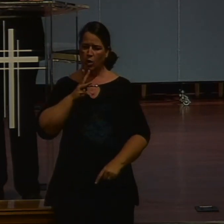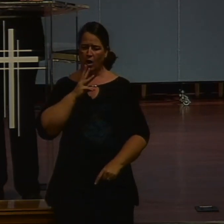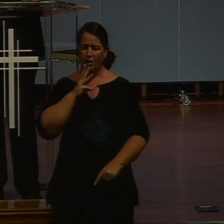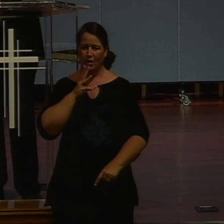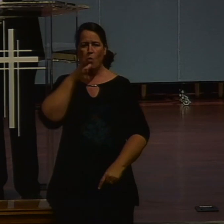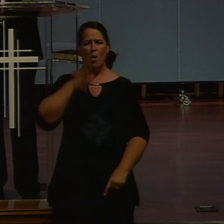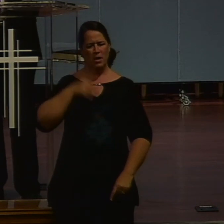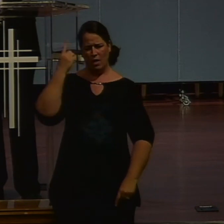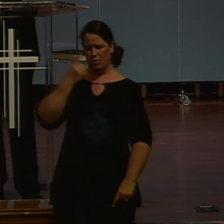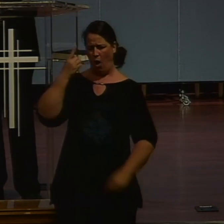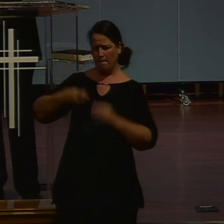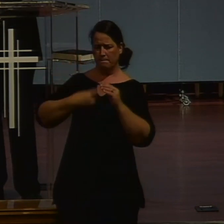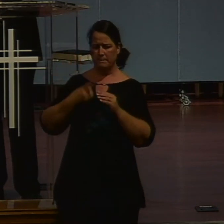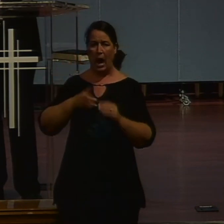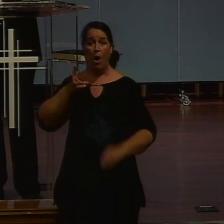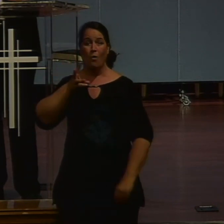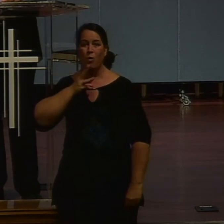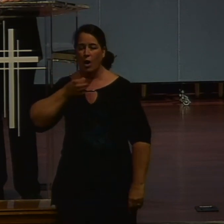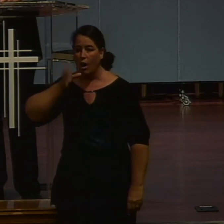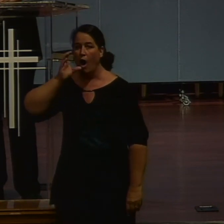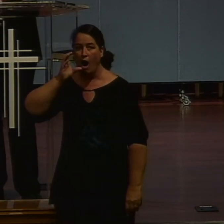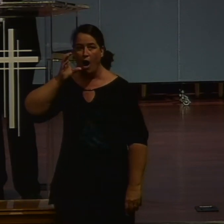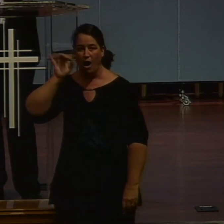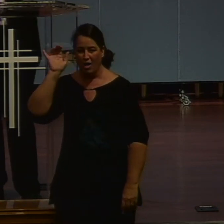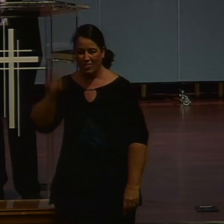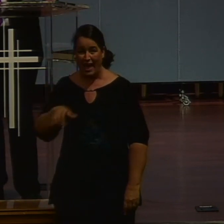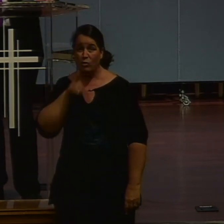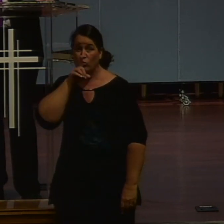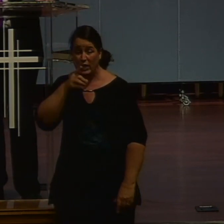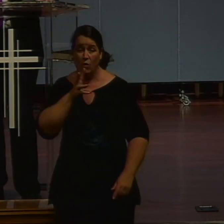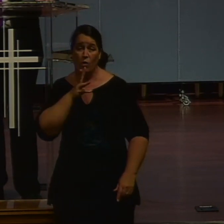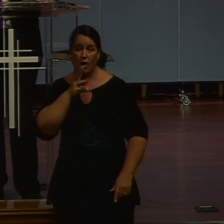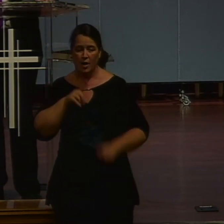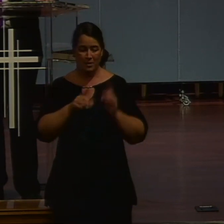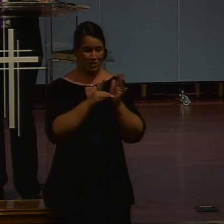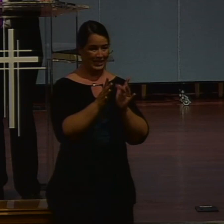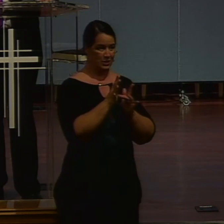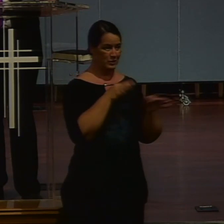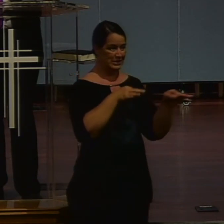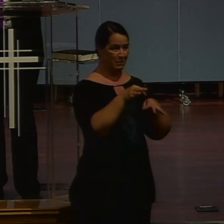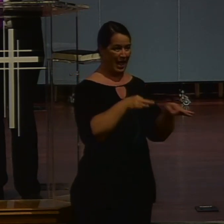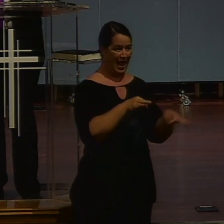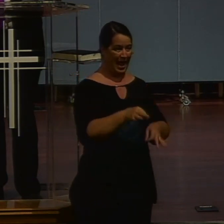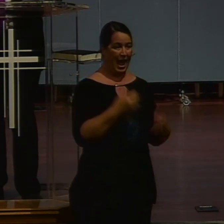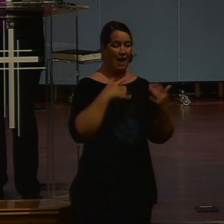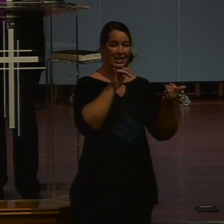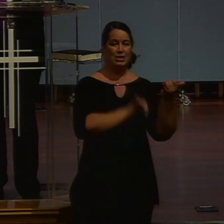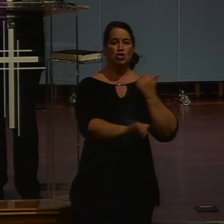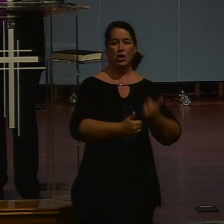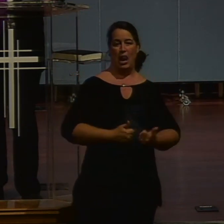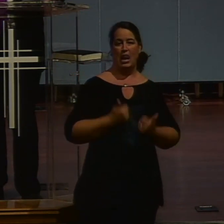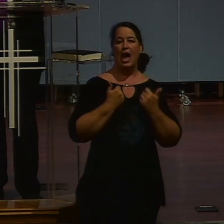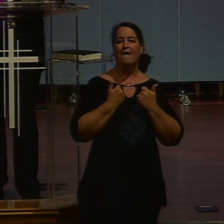physical water. He was telling her there's a way to be saved to have eternal life bubbling up in your soul. And at this point, she didn't get it. But the master